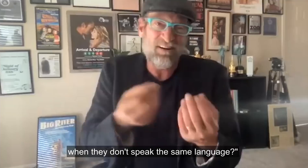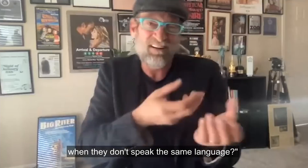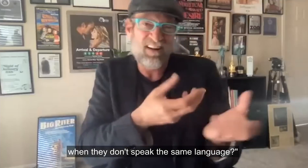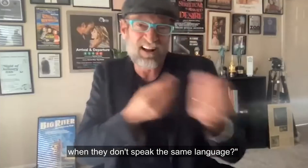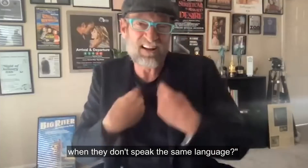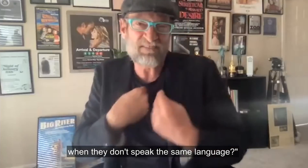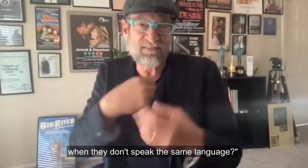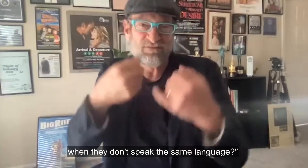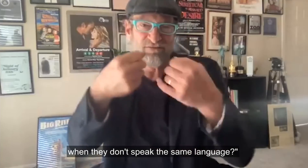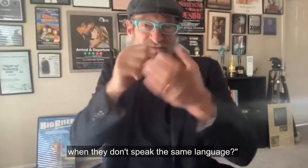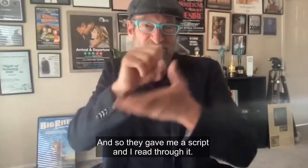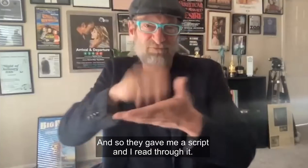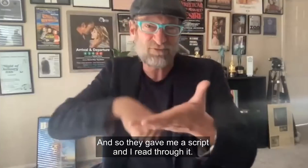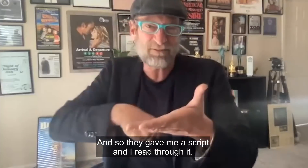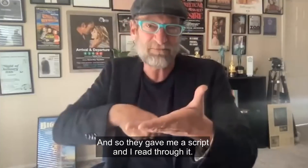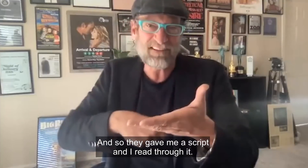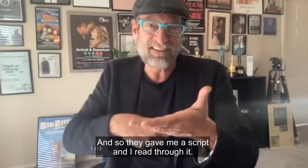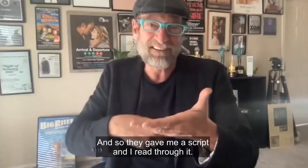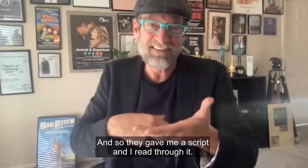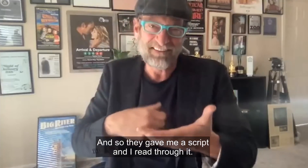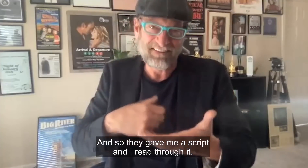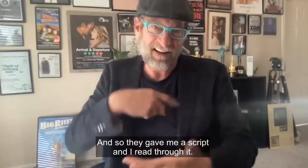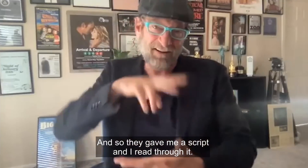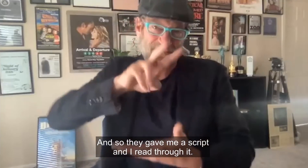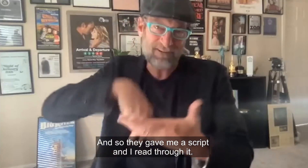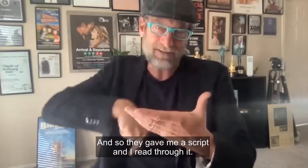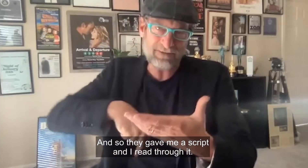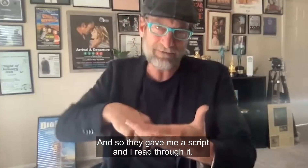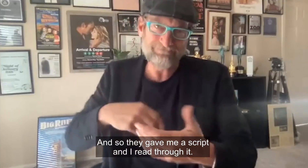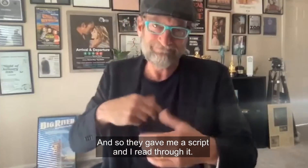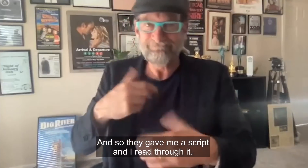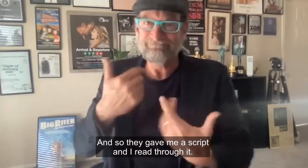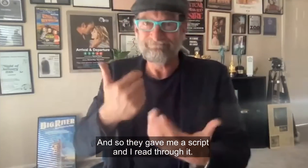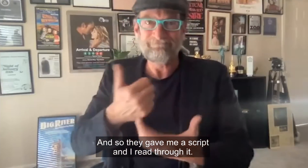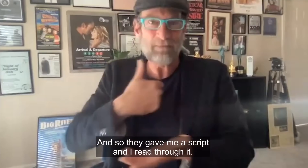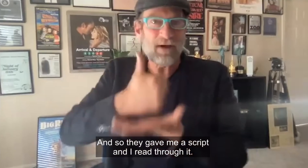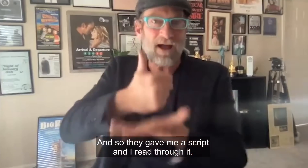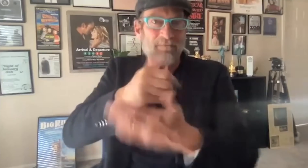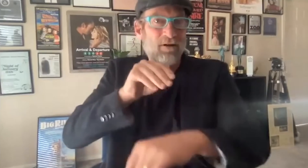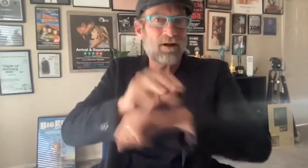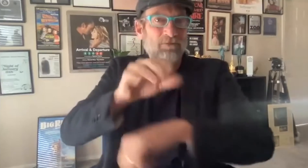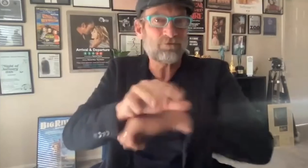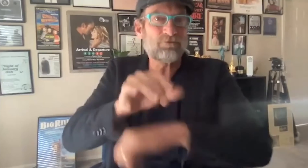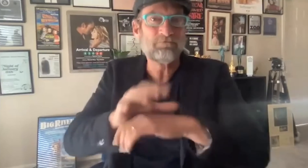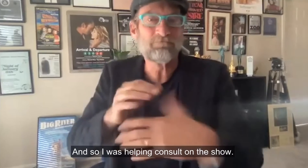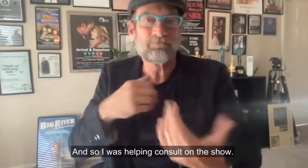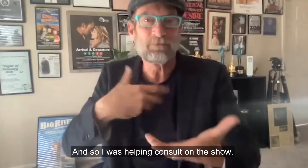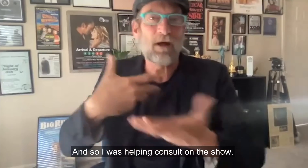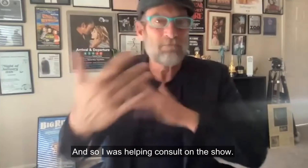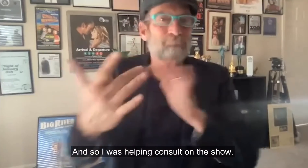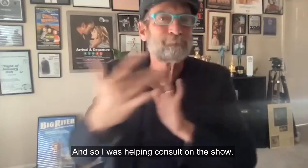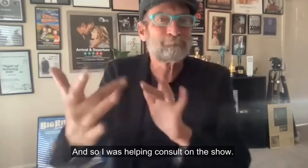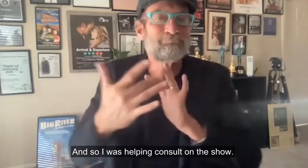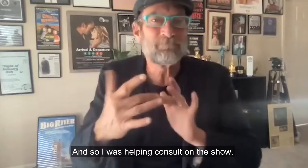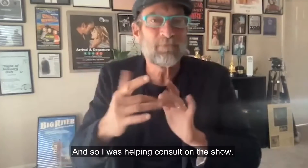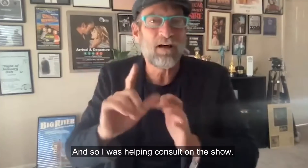same language? And so they gave me the script and I read through it. And so I was helping consult